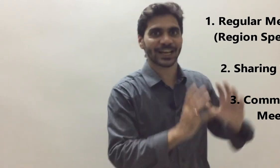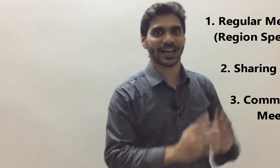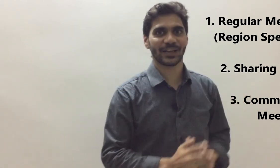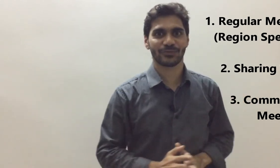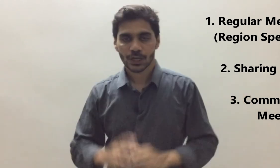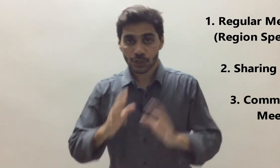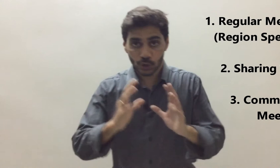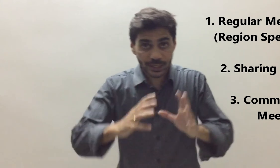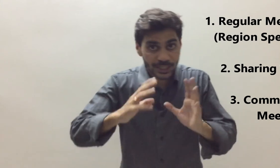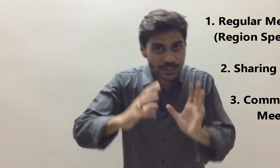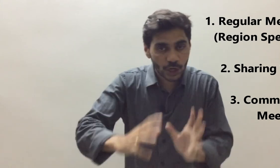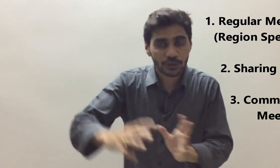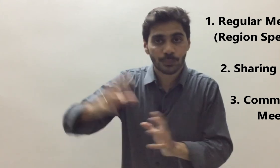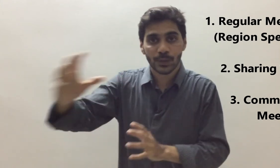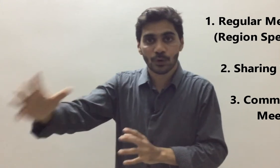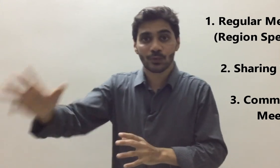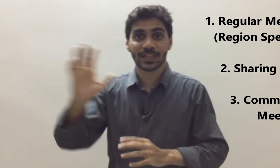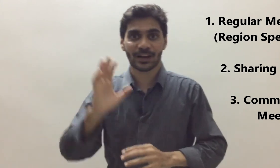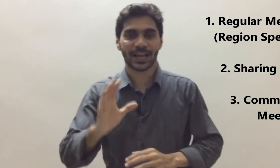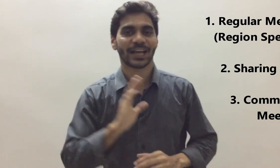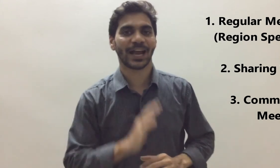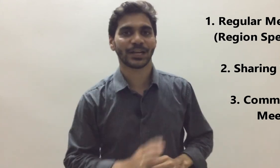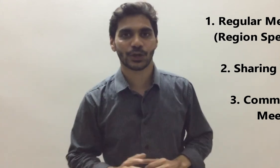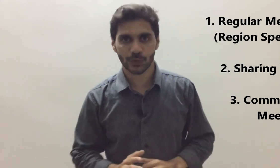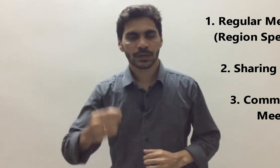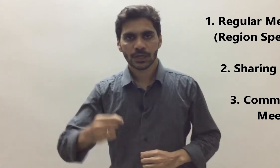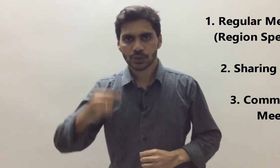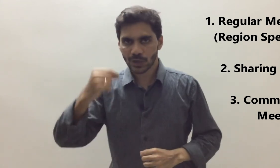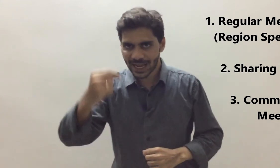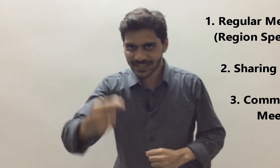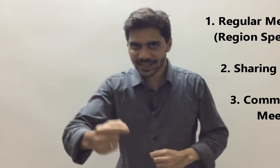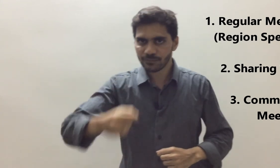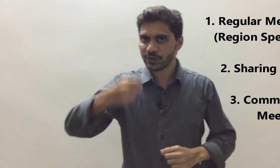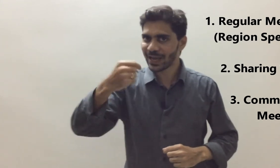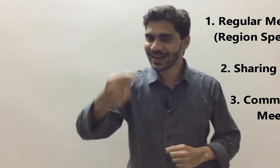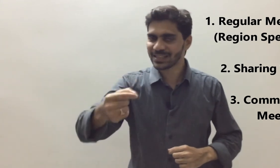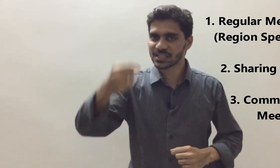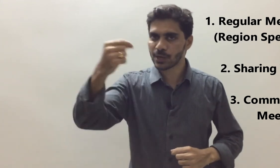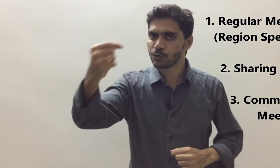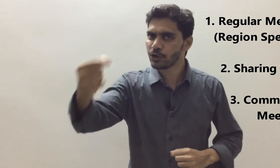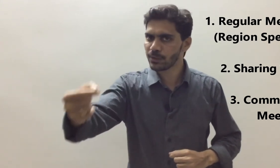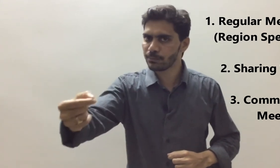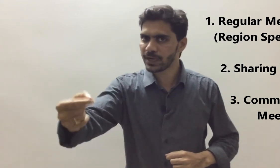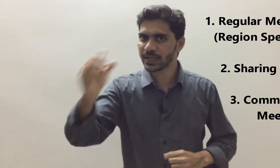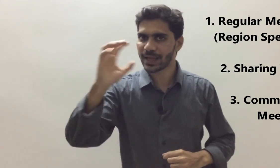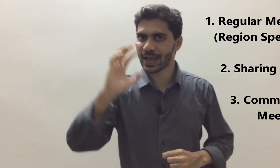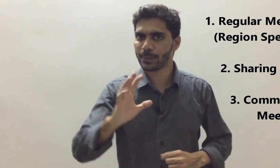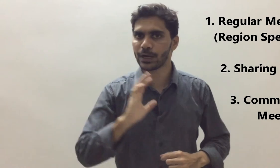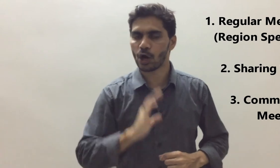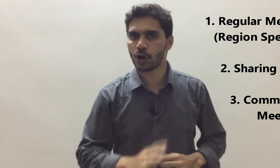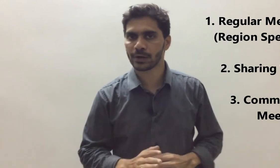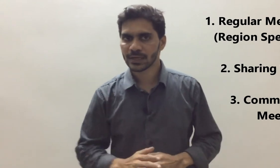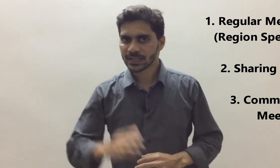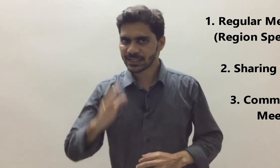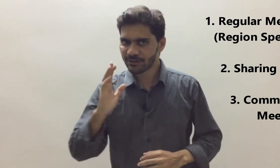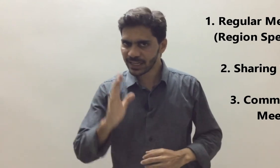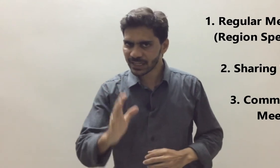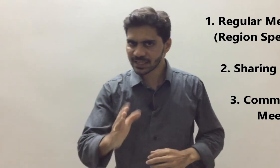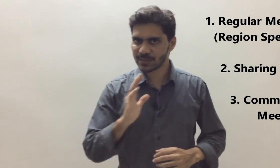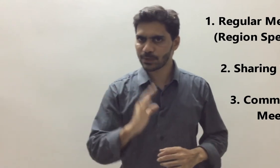life, so that they serve the people with the right attitude. So last time we had this community meeting happened on 17th September,